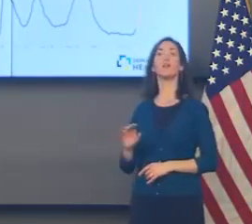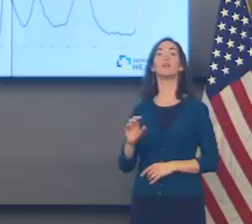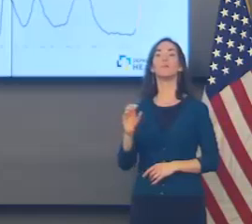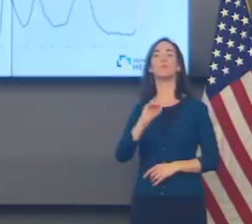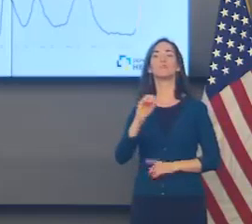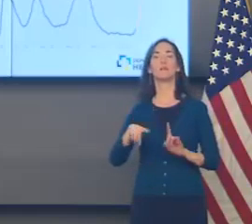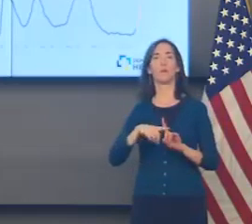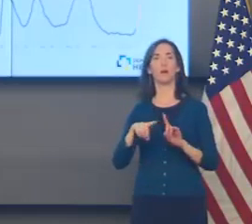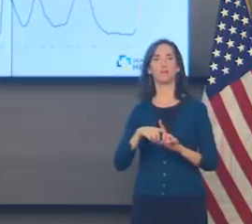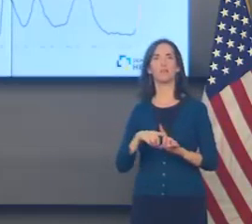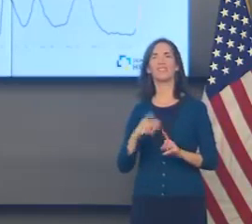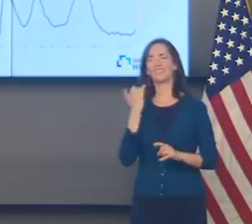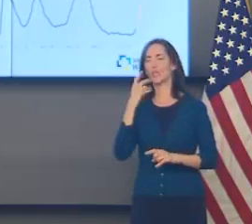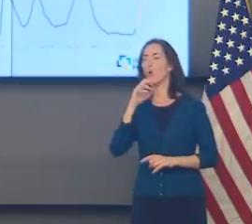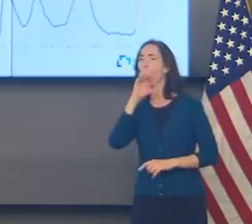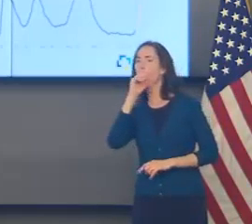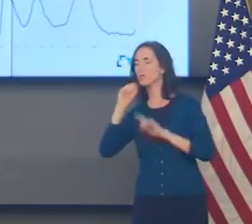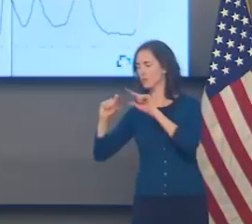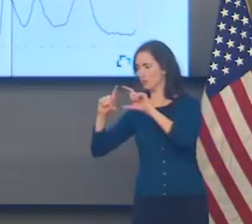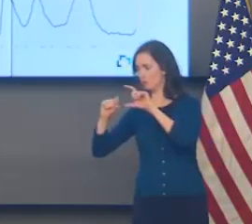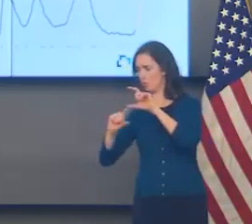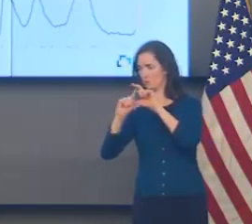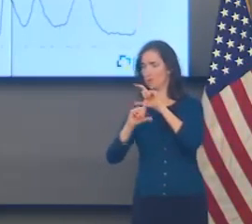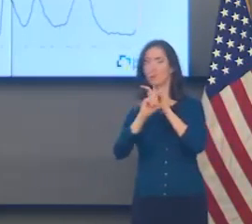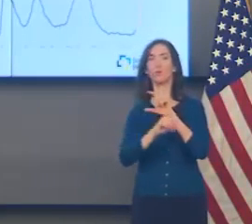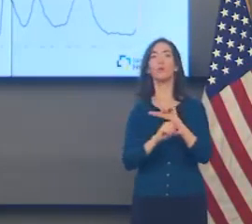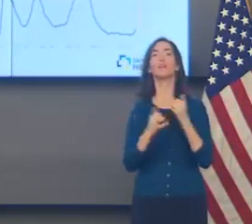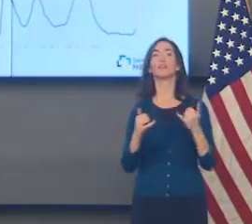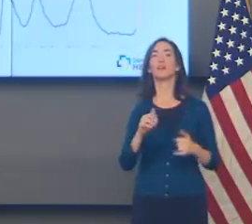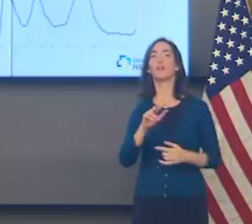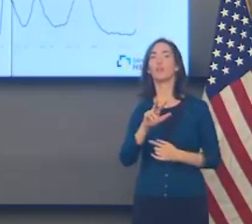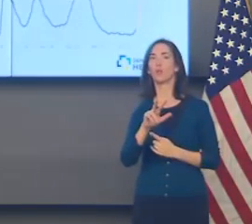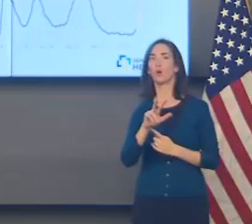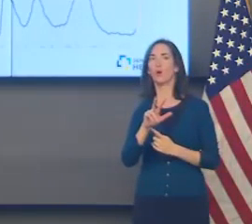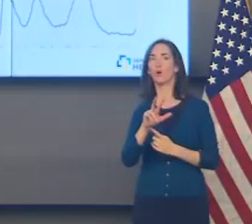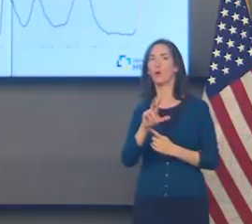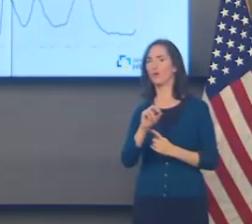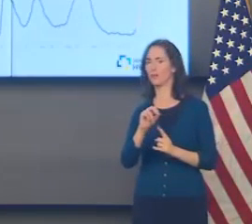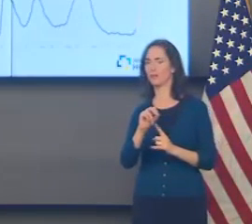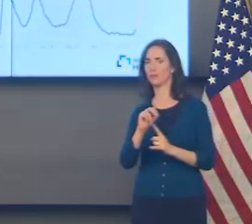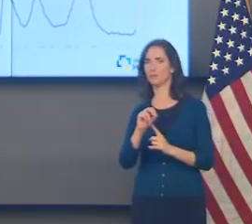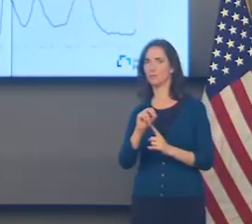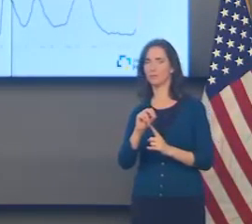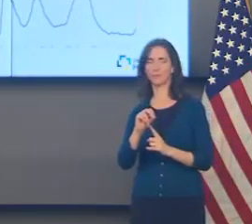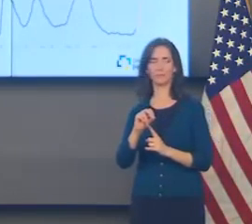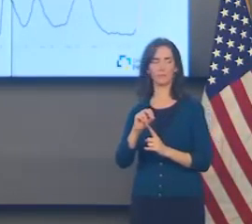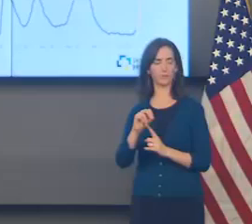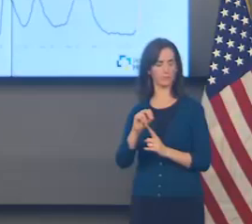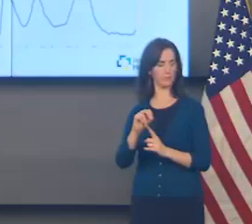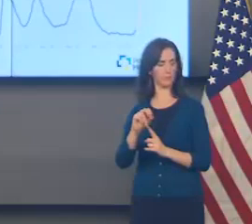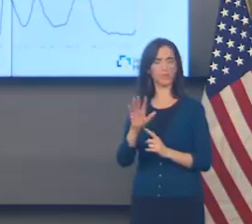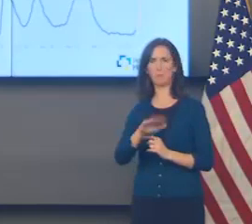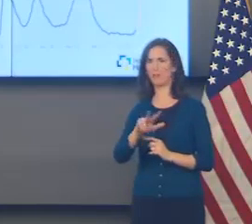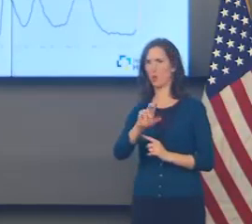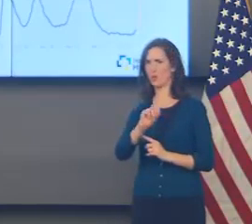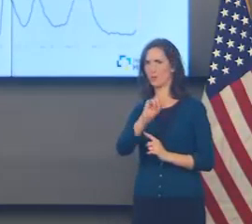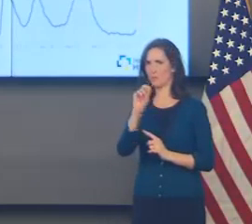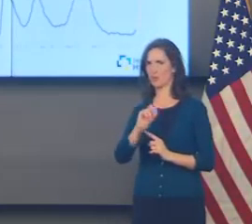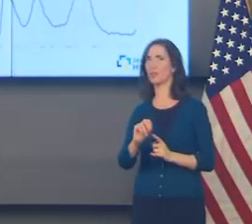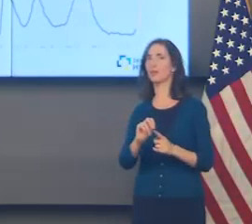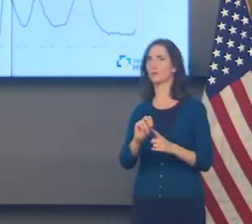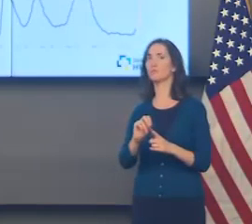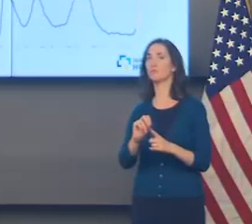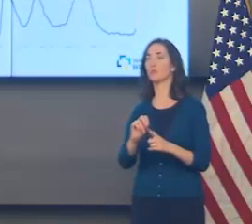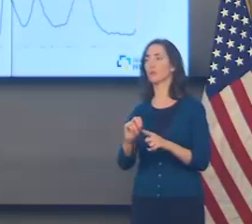% of all COVID tests are coming back positive, and we've not been that high since January 6th of this year.